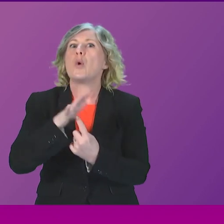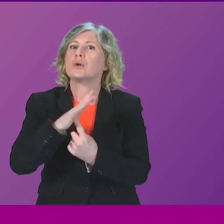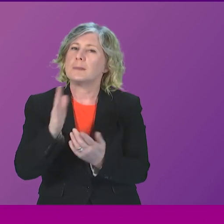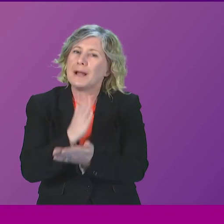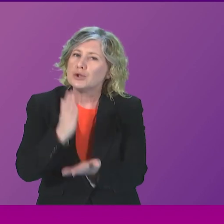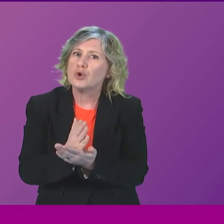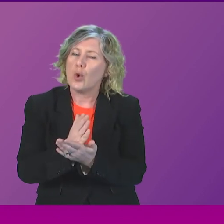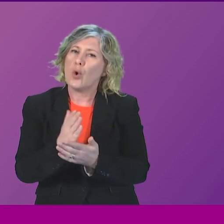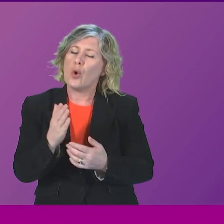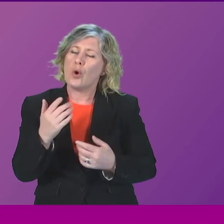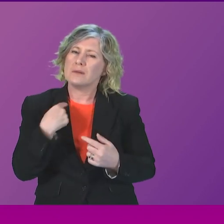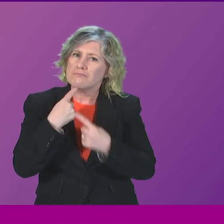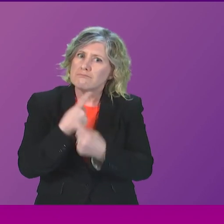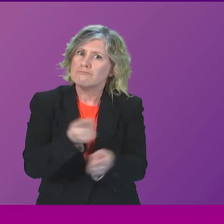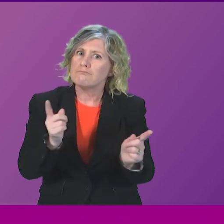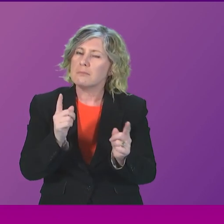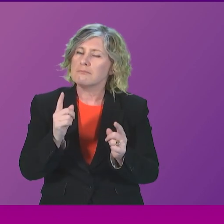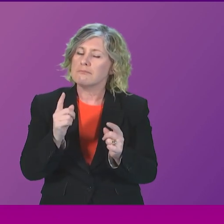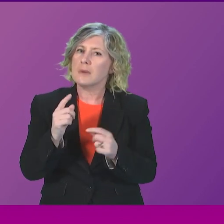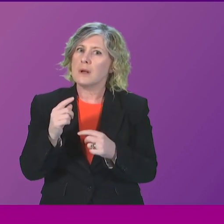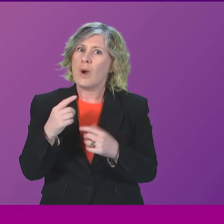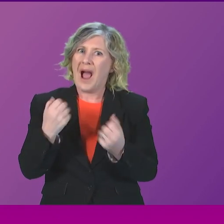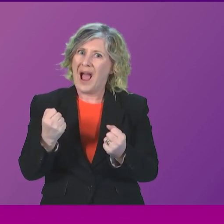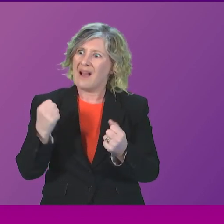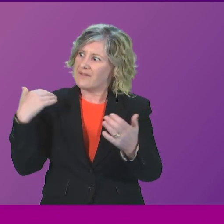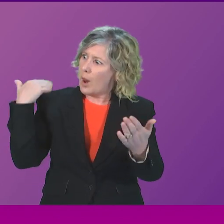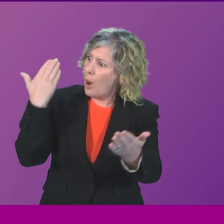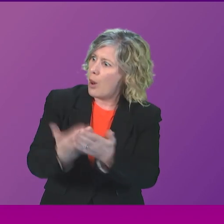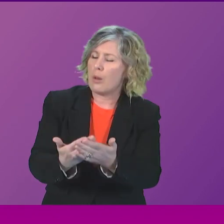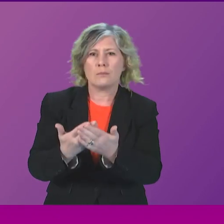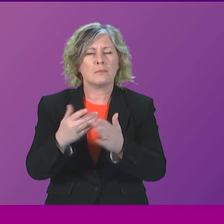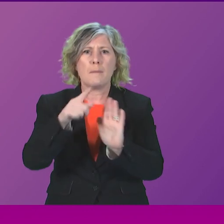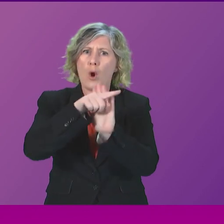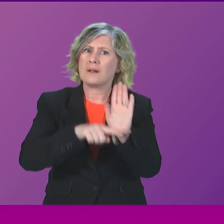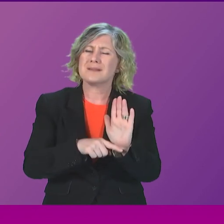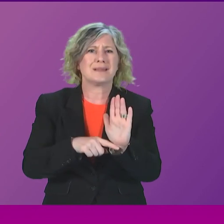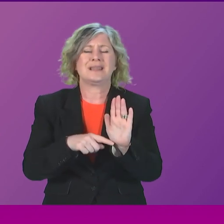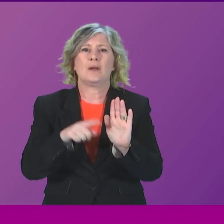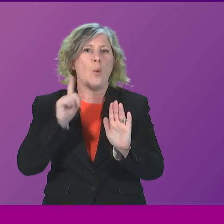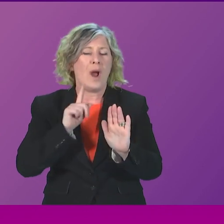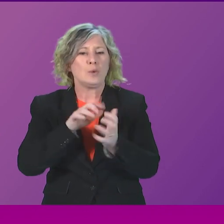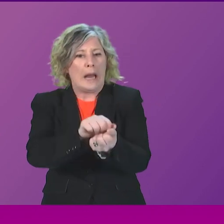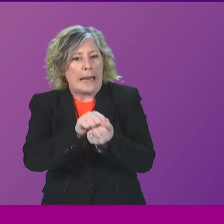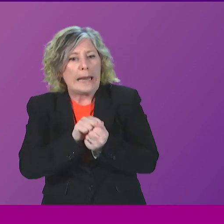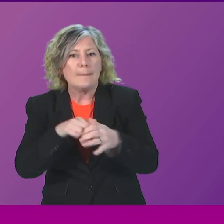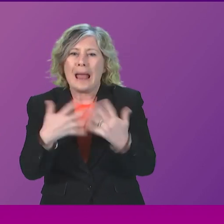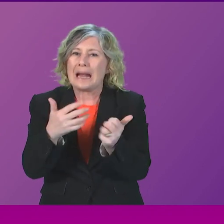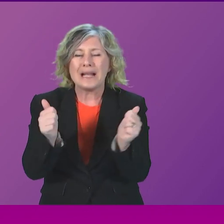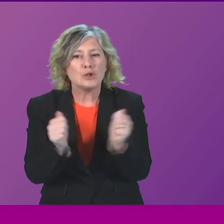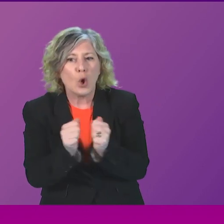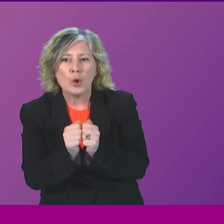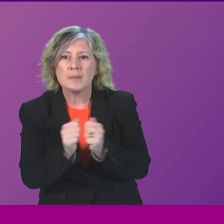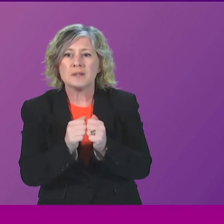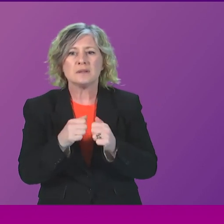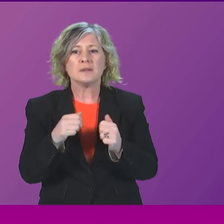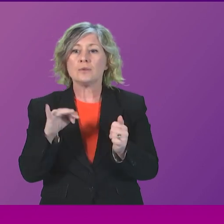reiterate that we have, of course, and have had a long-standing policy on retention of documents, and not just